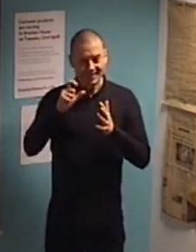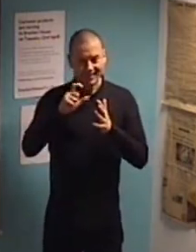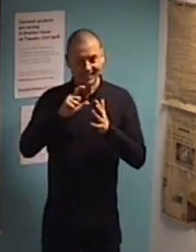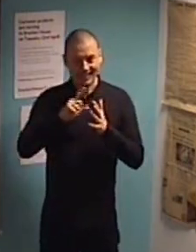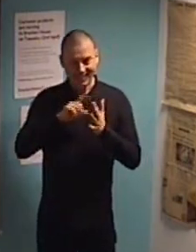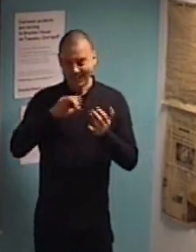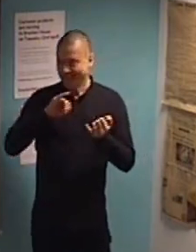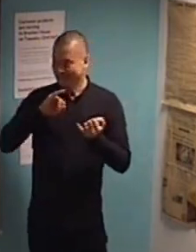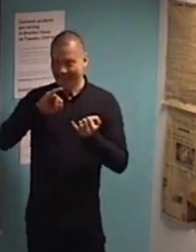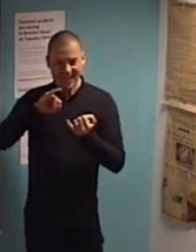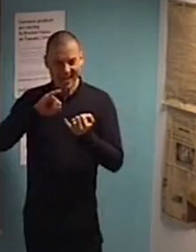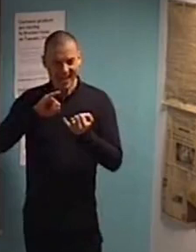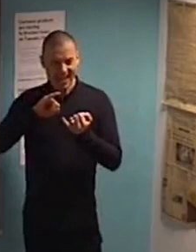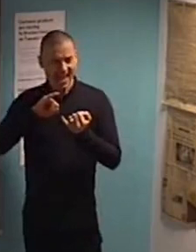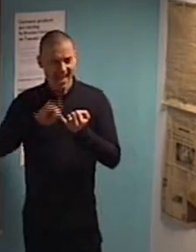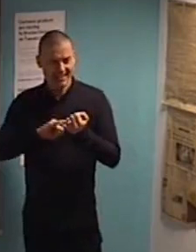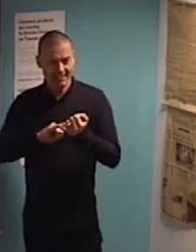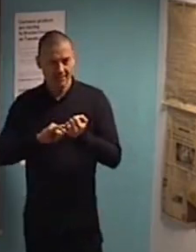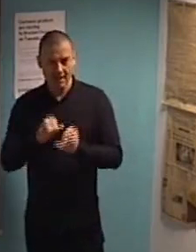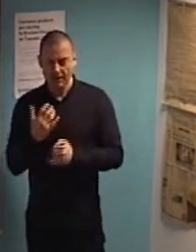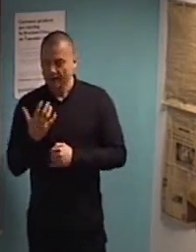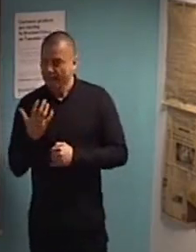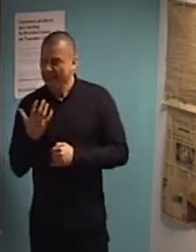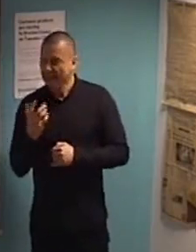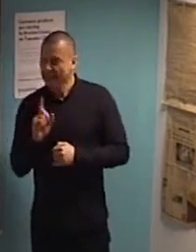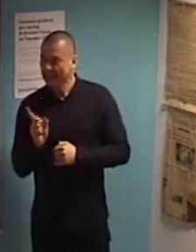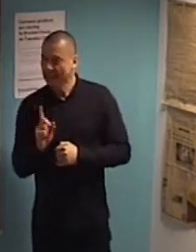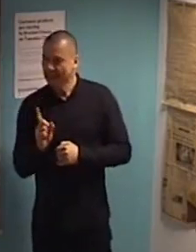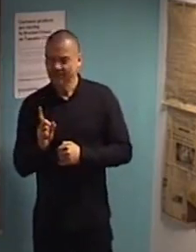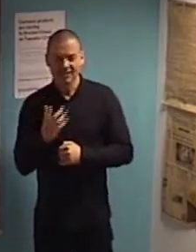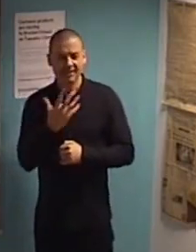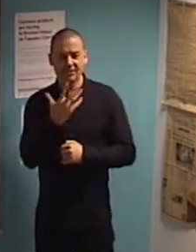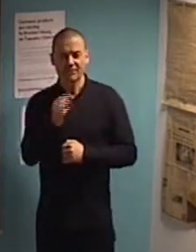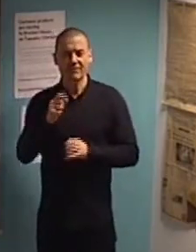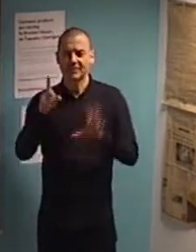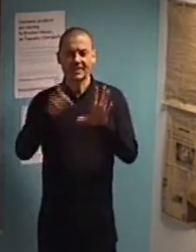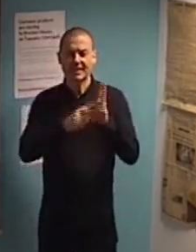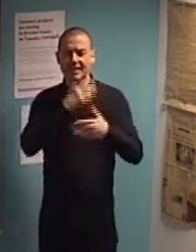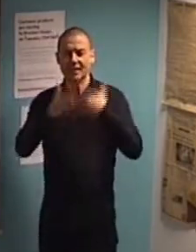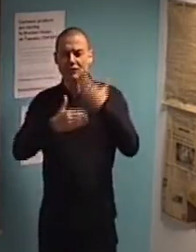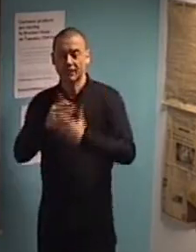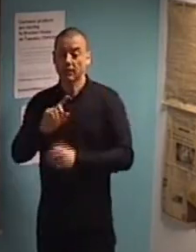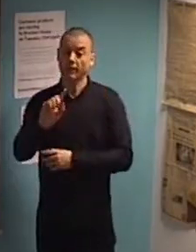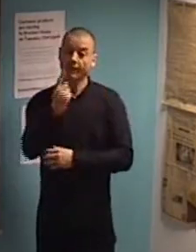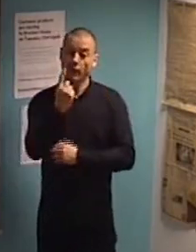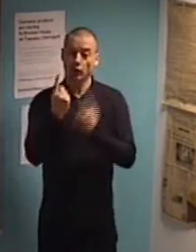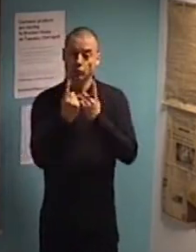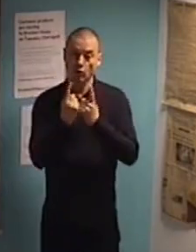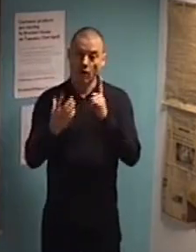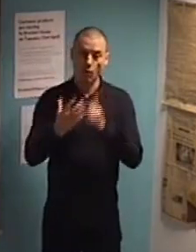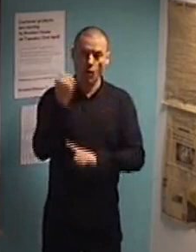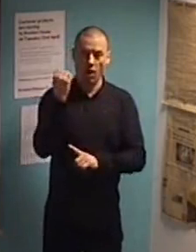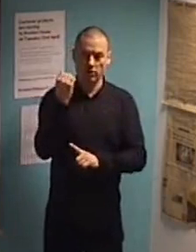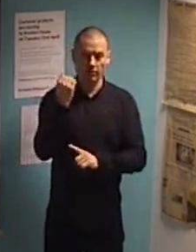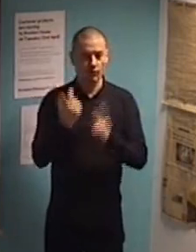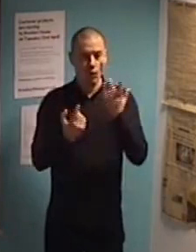50 years history. It's the first product that won for innovation awards